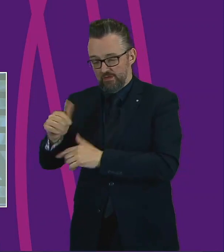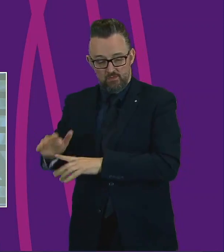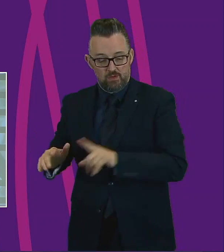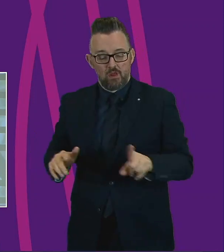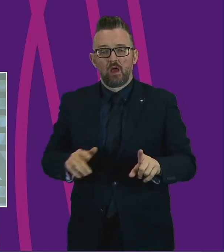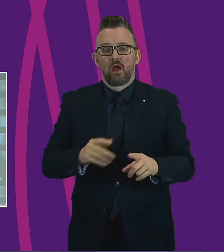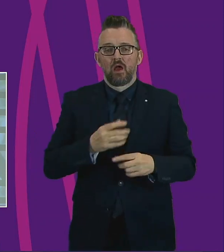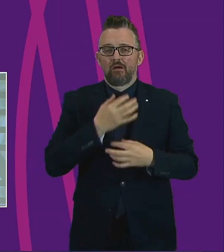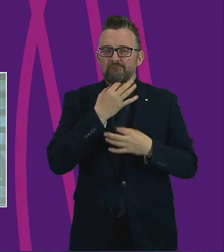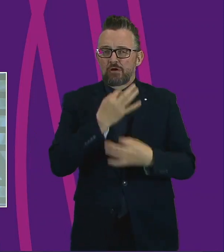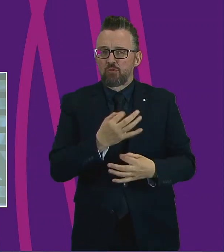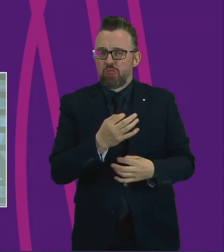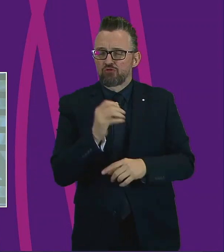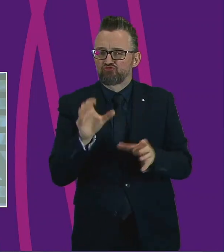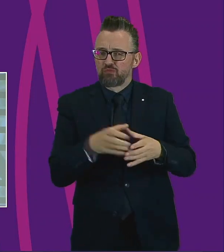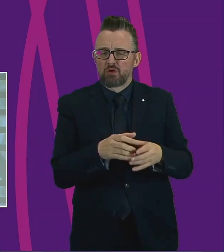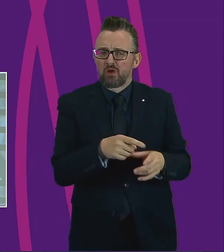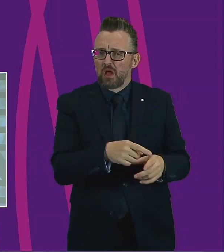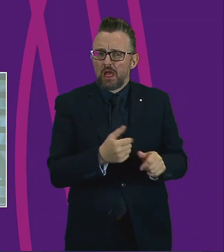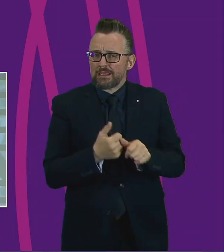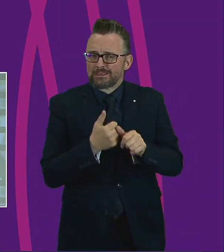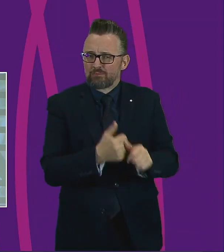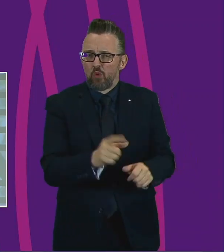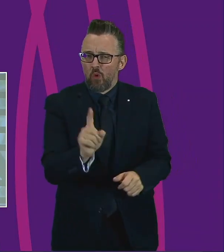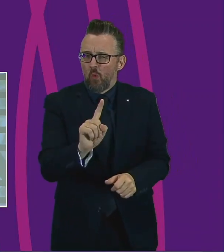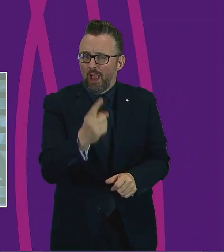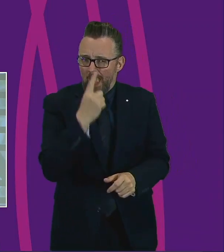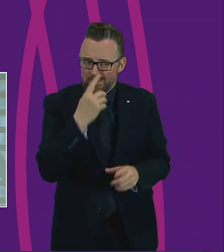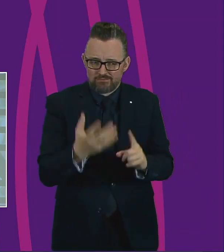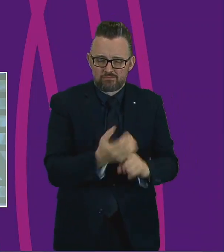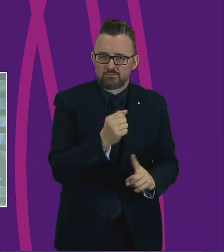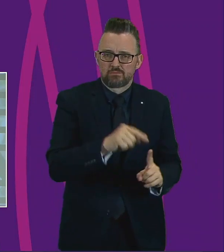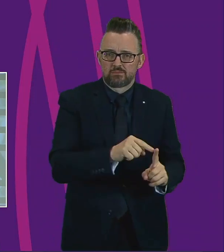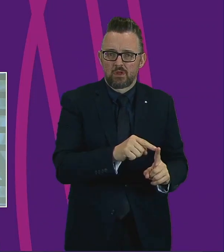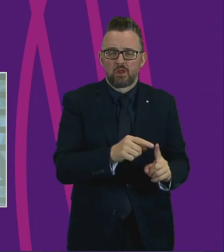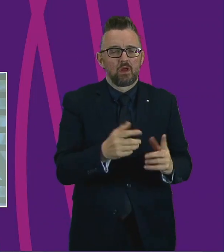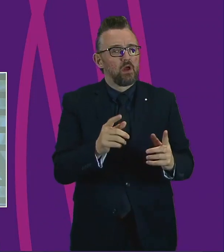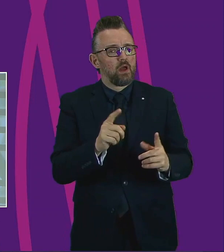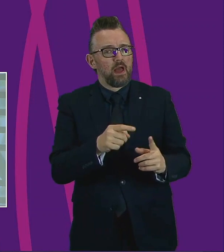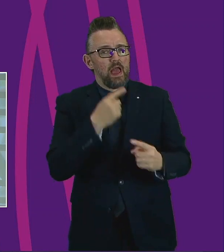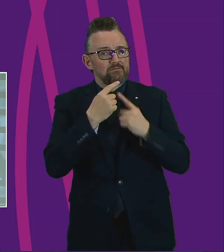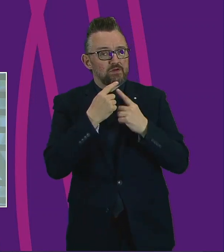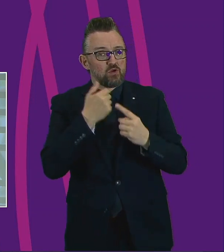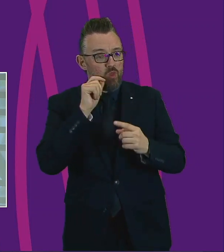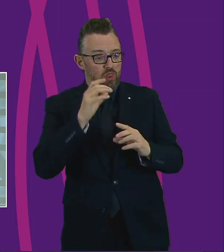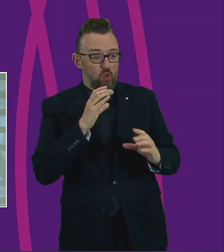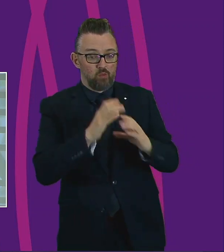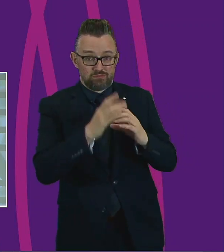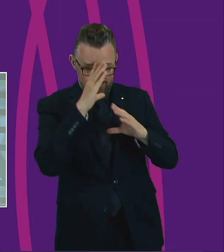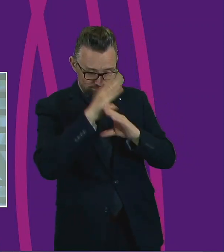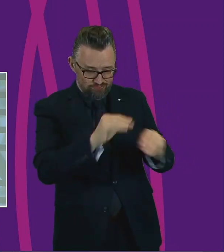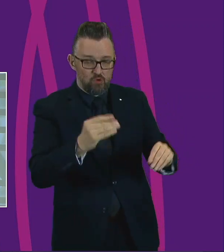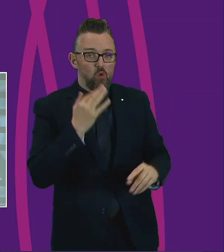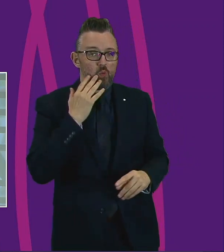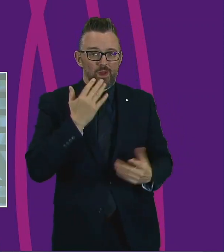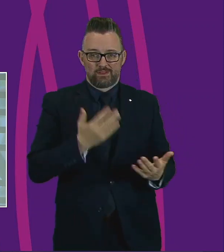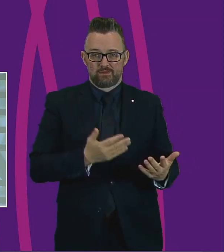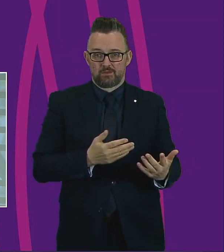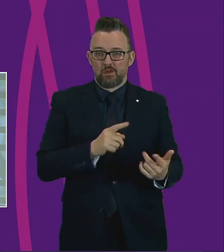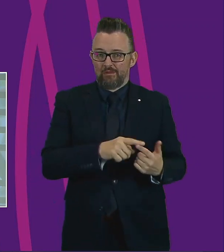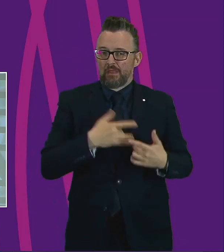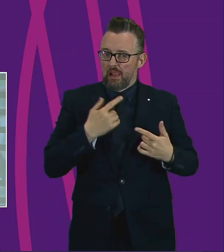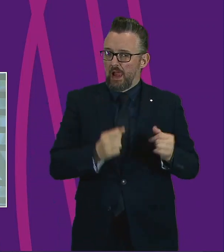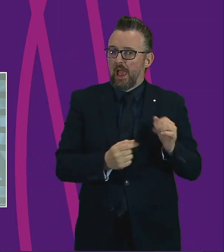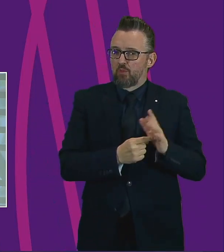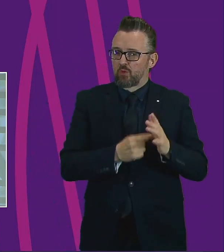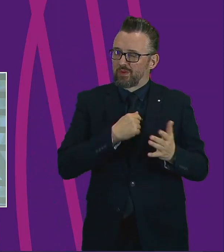position for them in terms of the support that they currently benefit from and when will this information be communicated to them? I think that would be very important